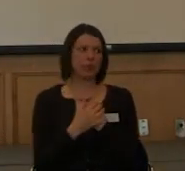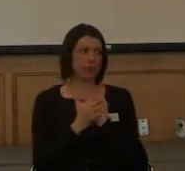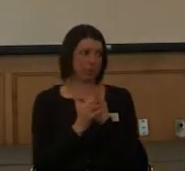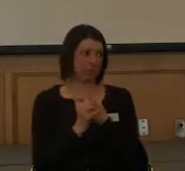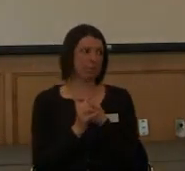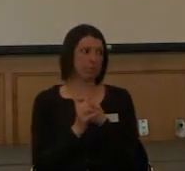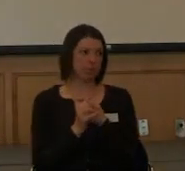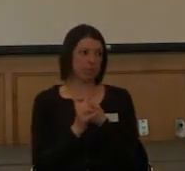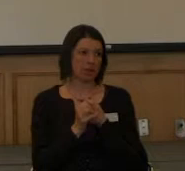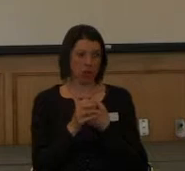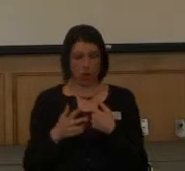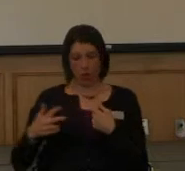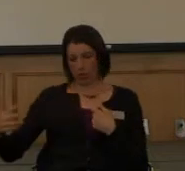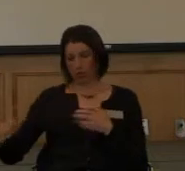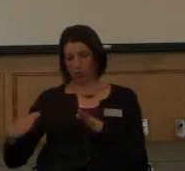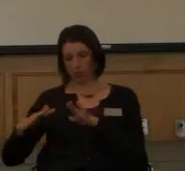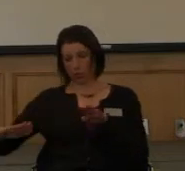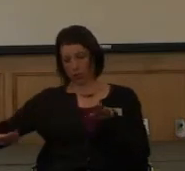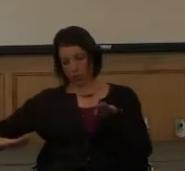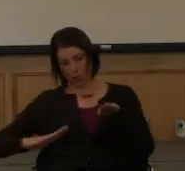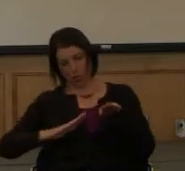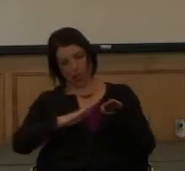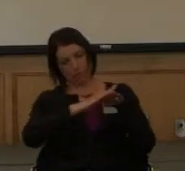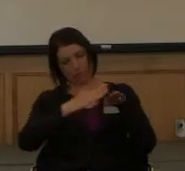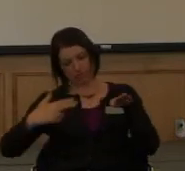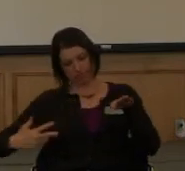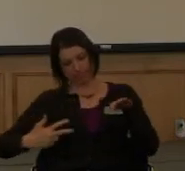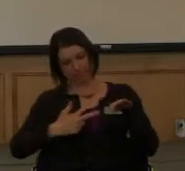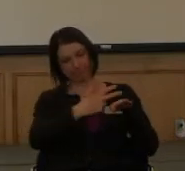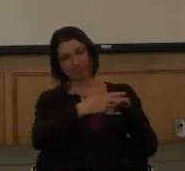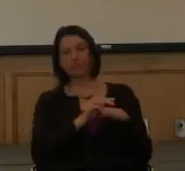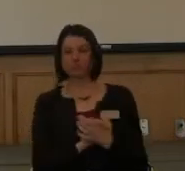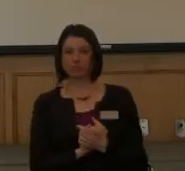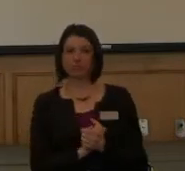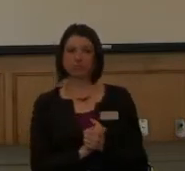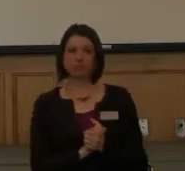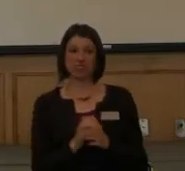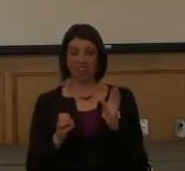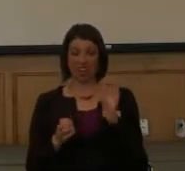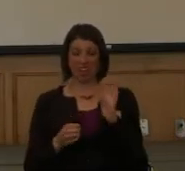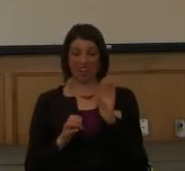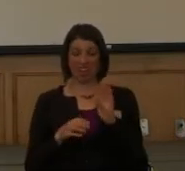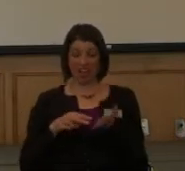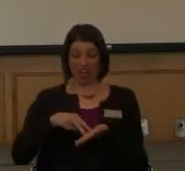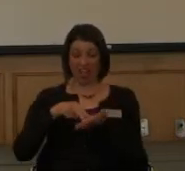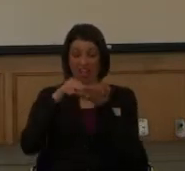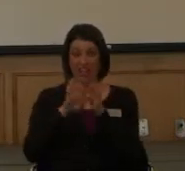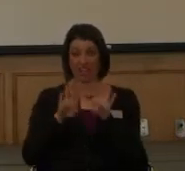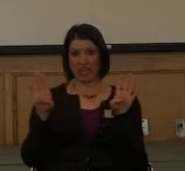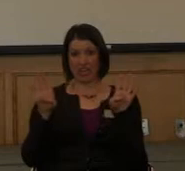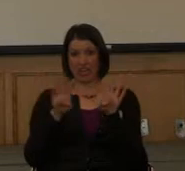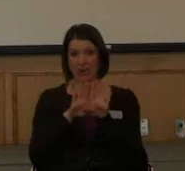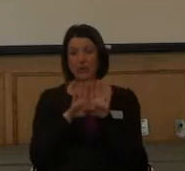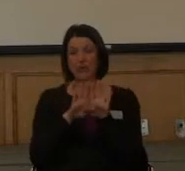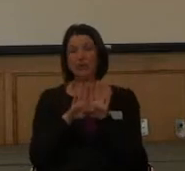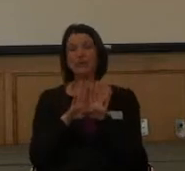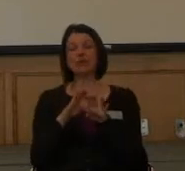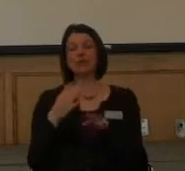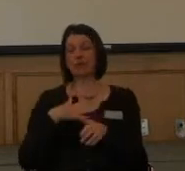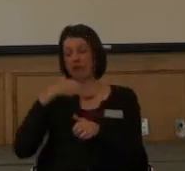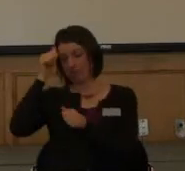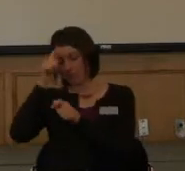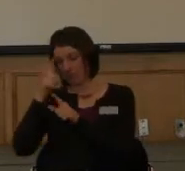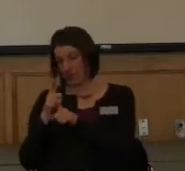ramps, big pet peeve, elevators. My brother and I